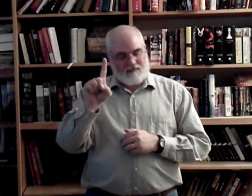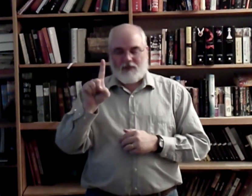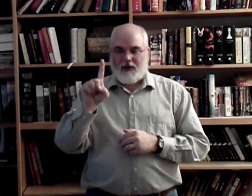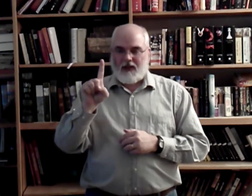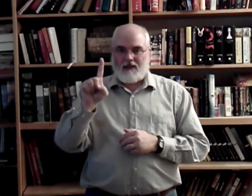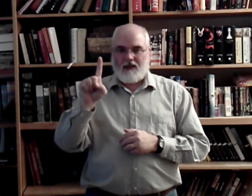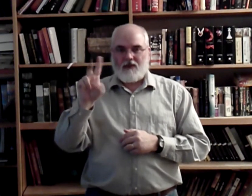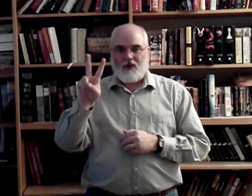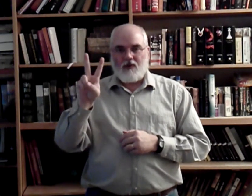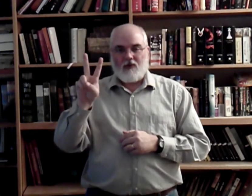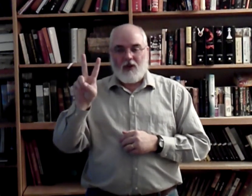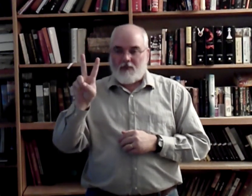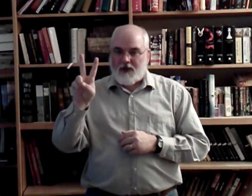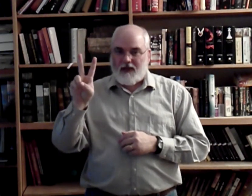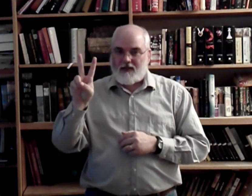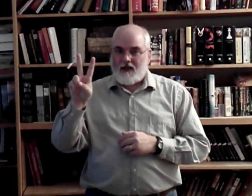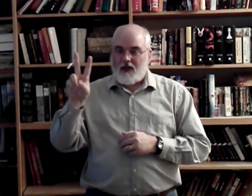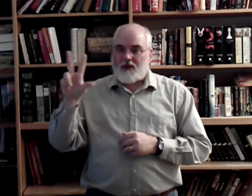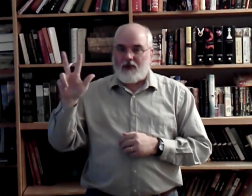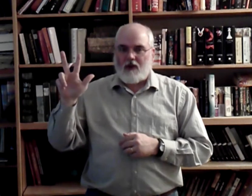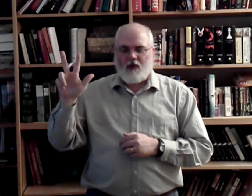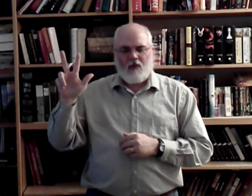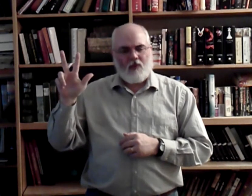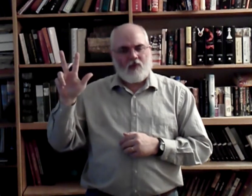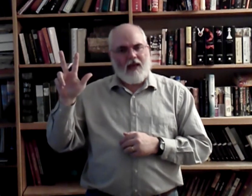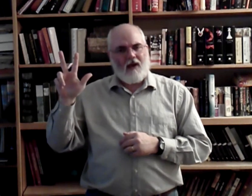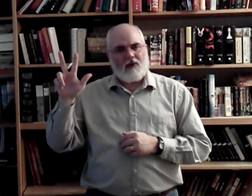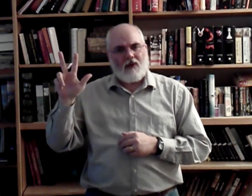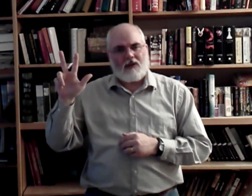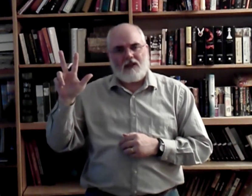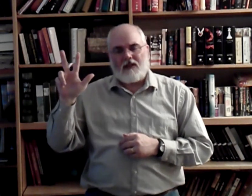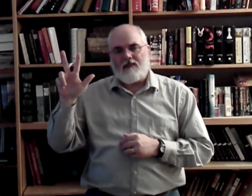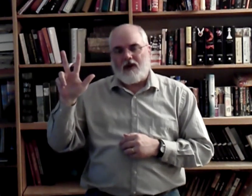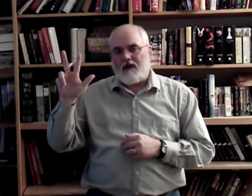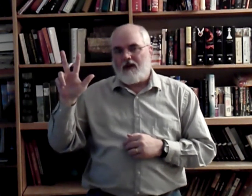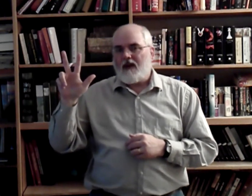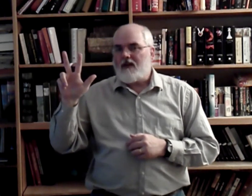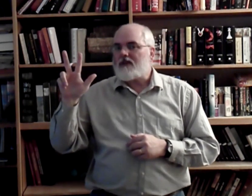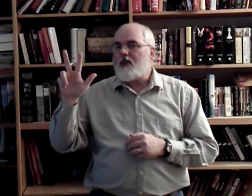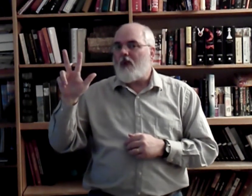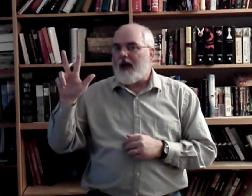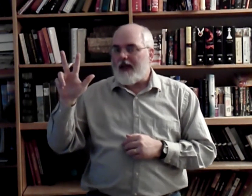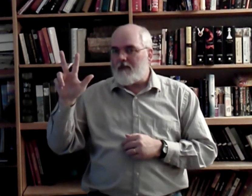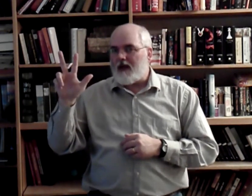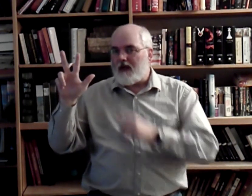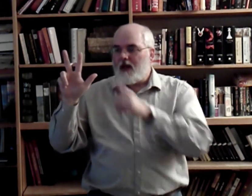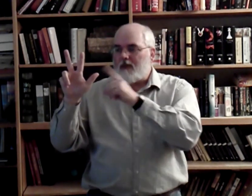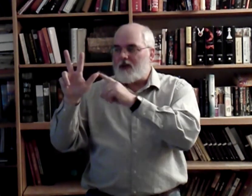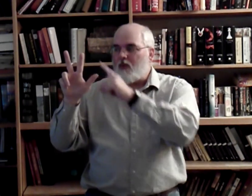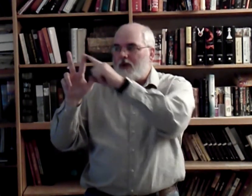Pretty easy. 2. Pretty easy. 3. Ooh, that one looks a little different. You'll see why in a minute. But it's 1